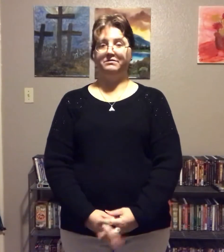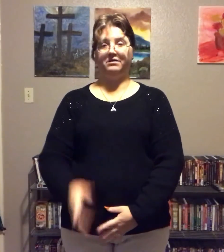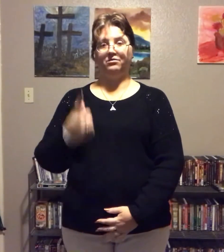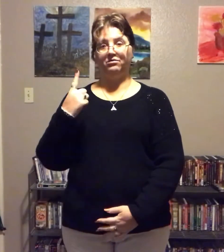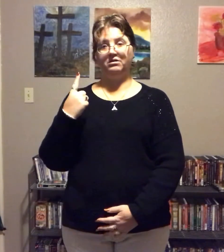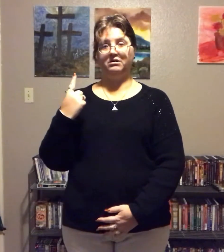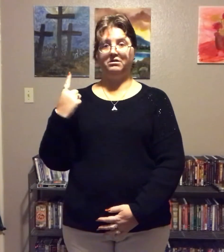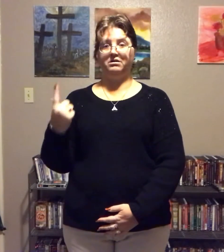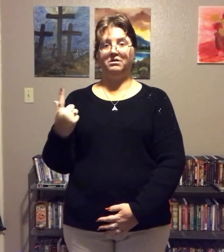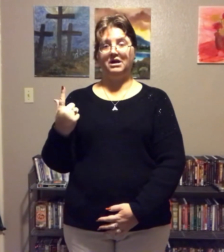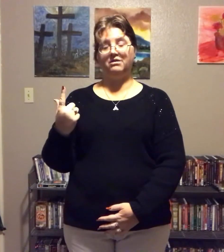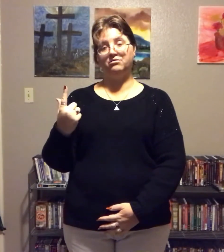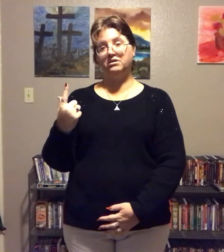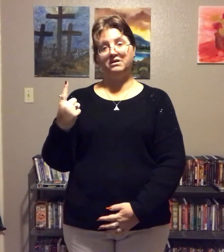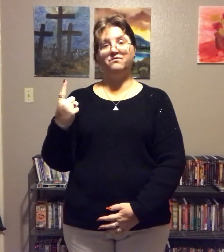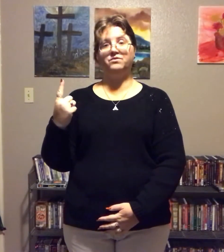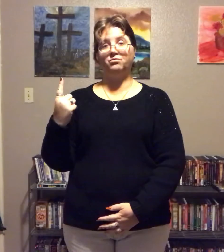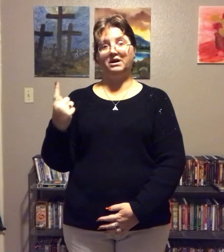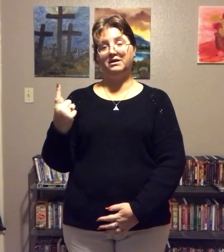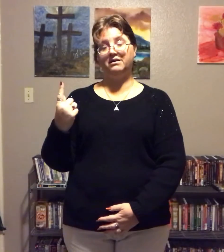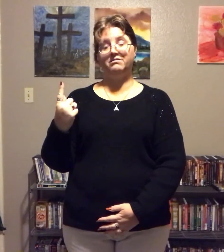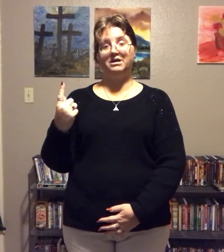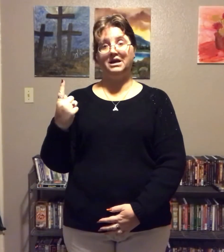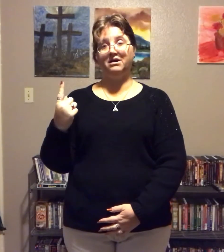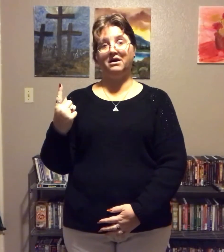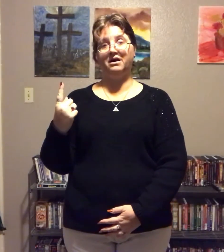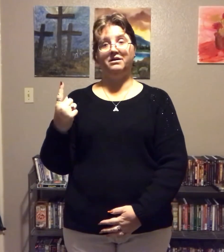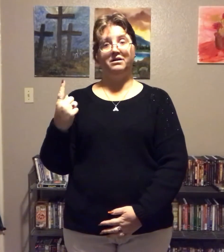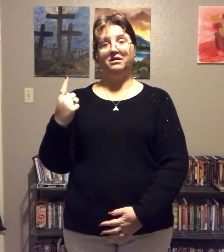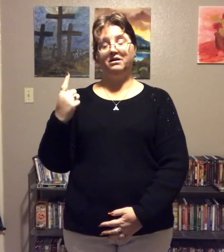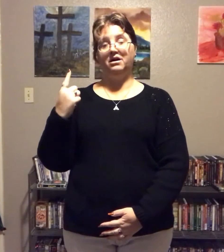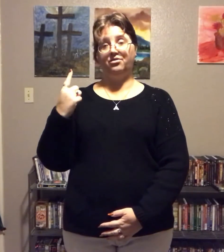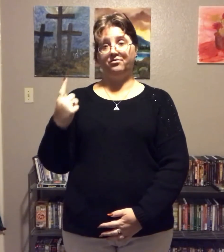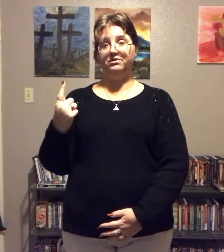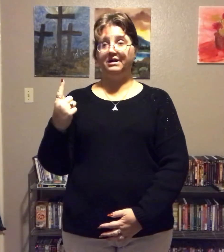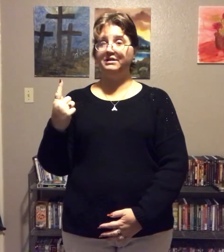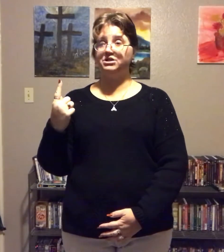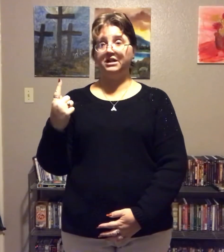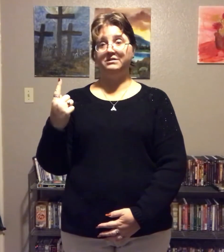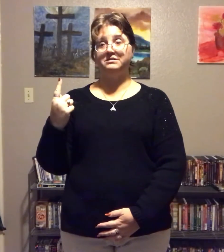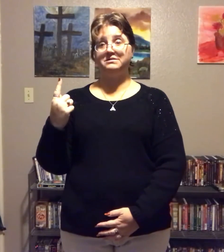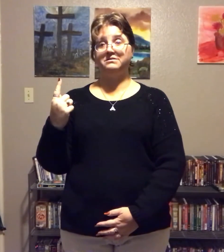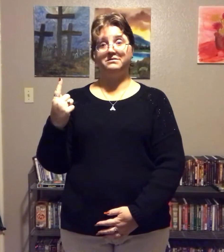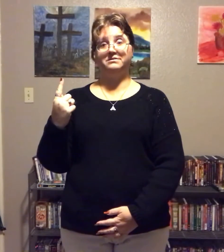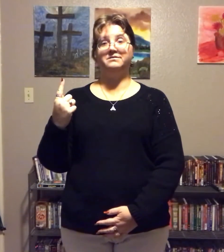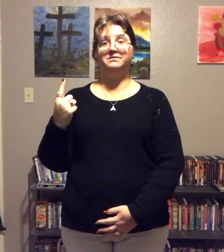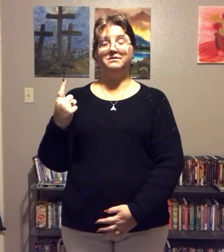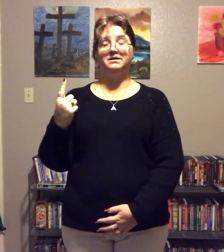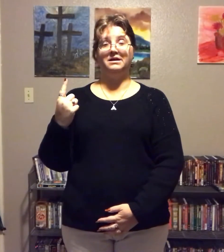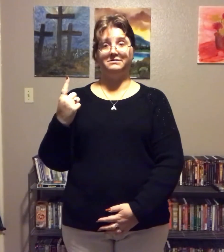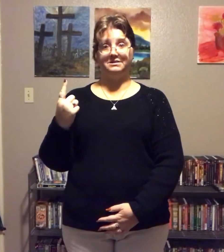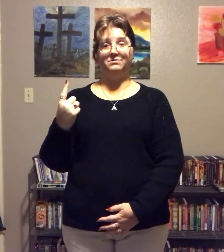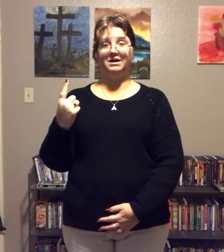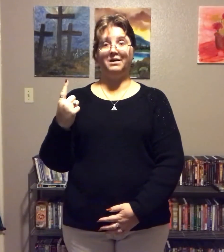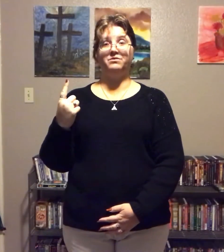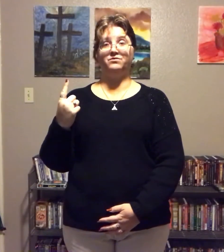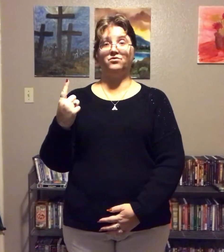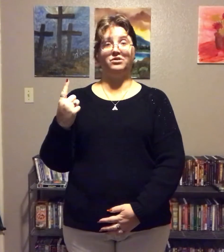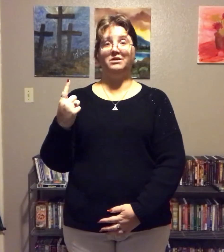So, either give the ray down and God a 30-day chance and see what happens for you.